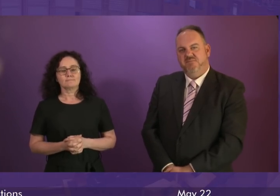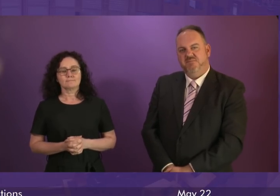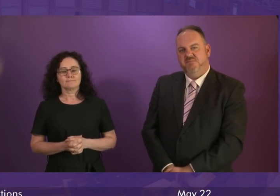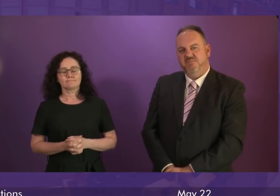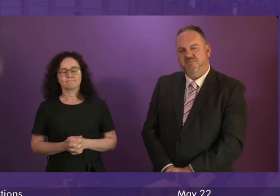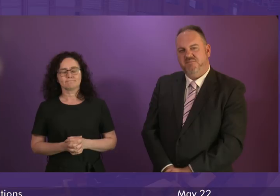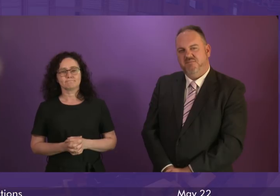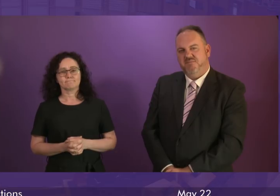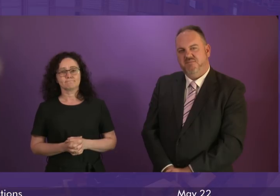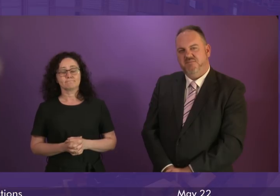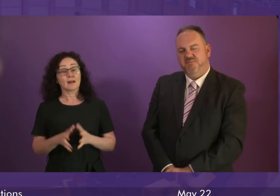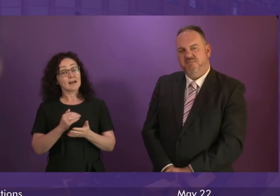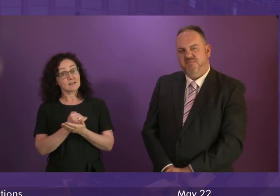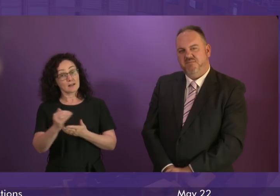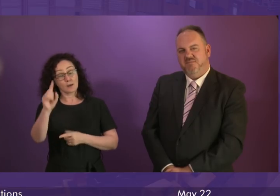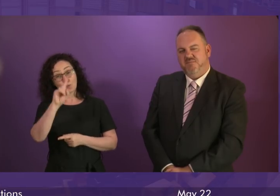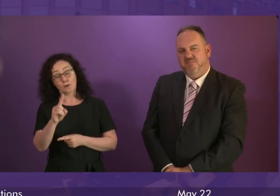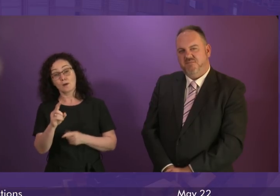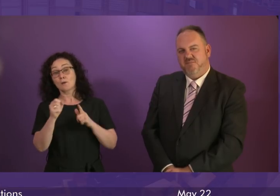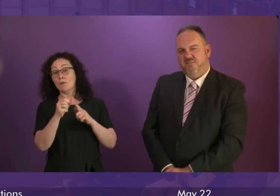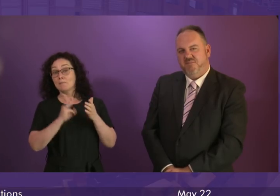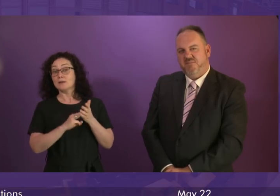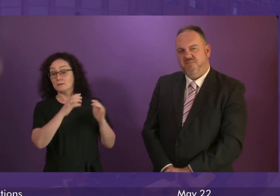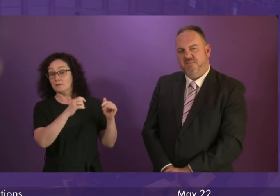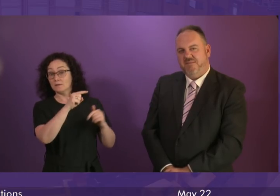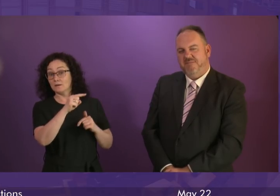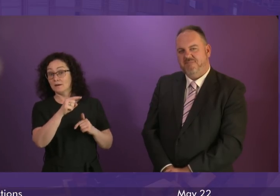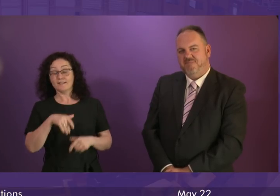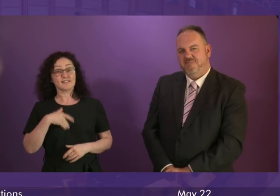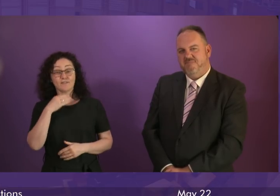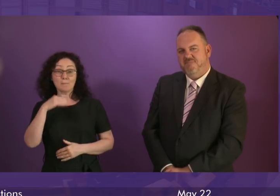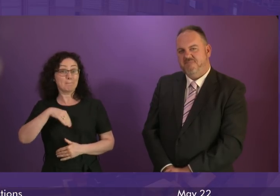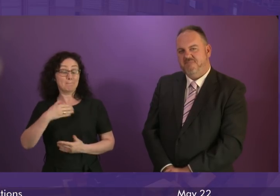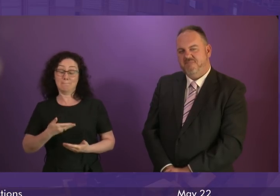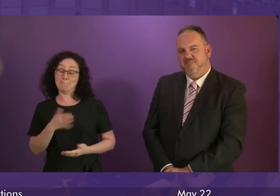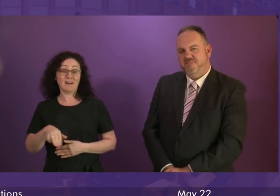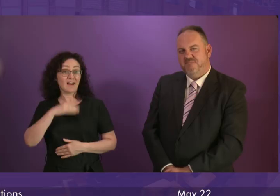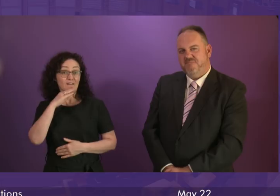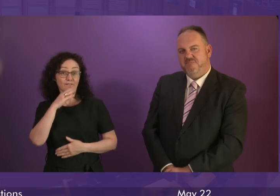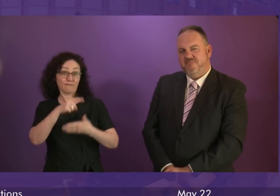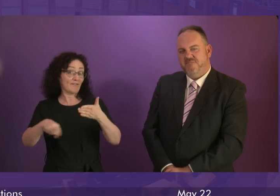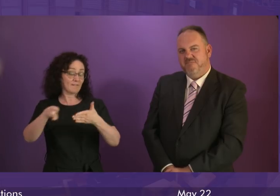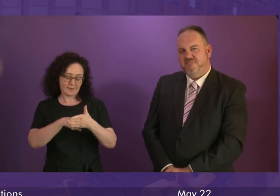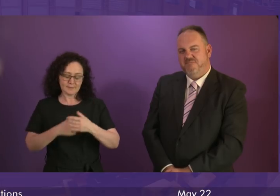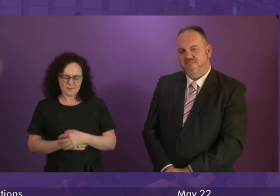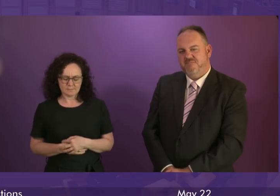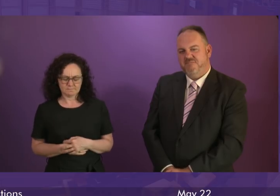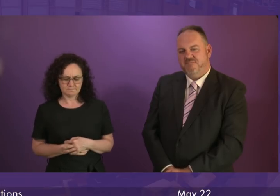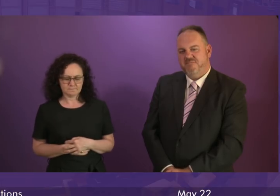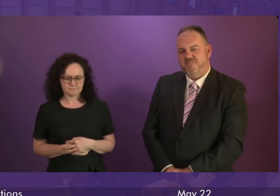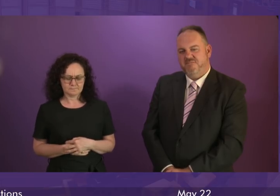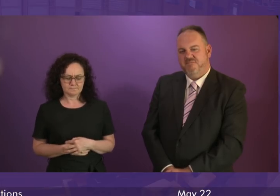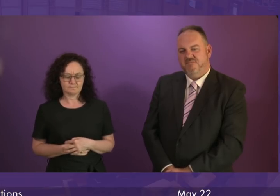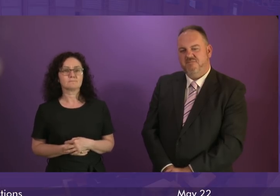It's clear the Prime Minister doesn't necessarily think there's been enough referendums, you know. We've had Ruth